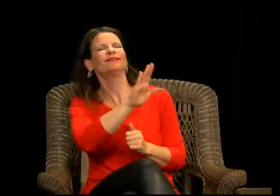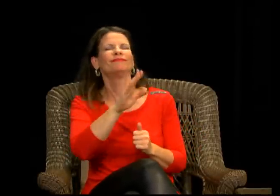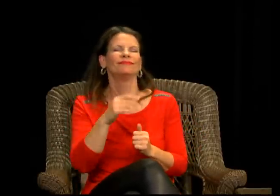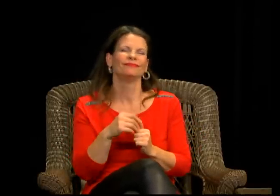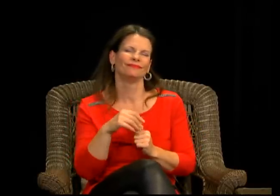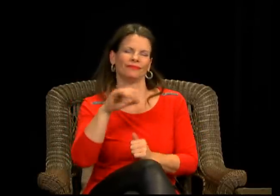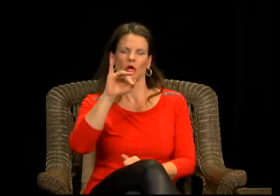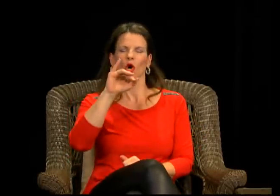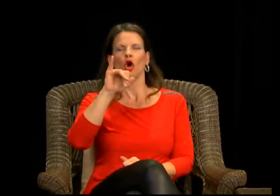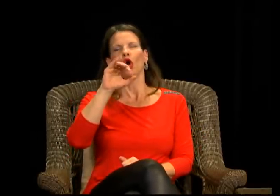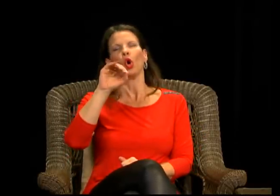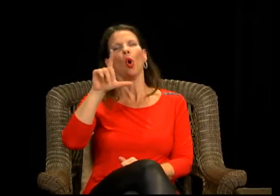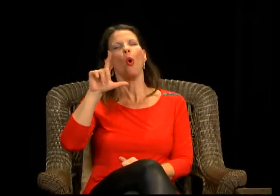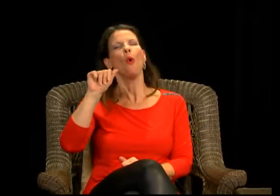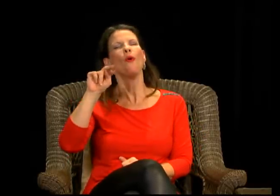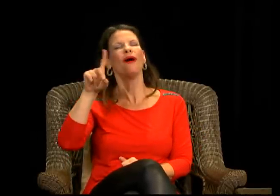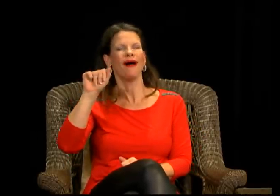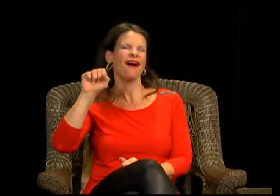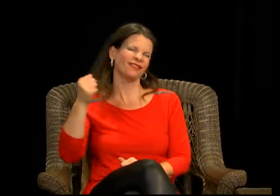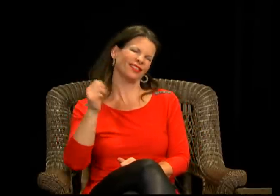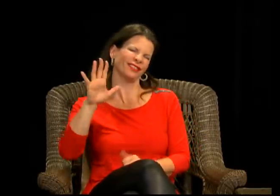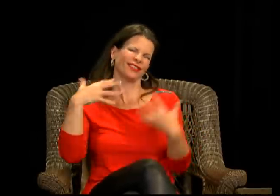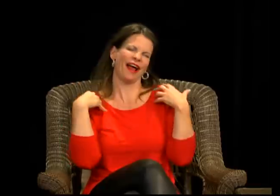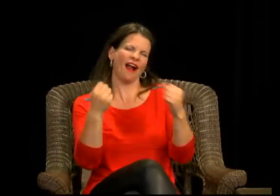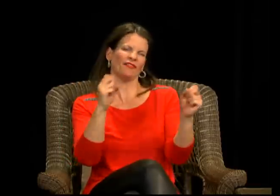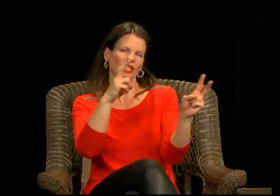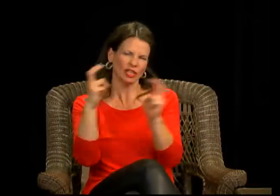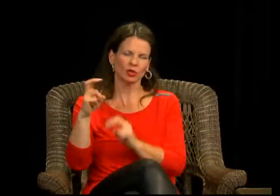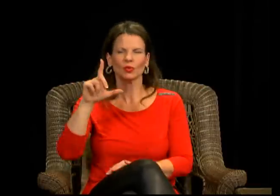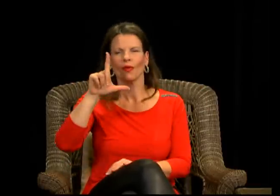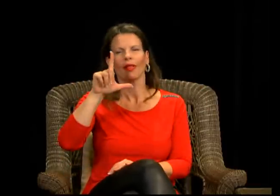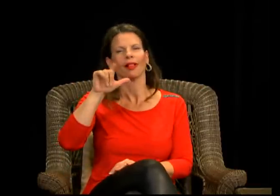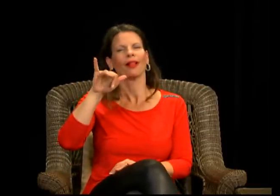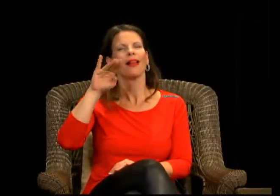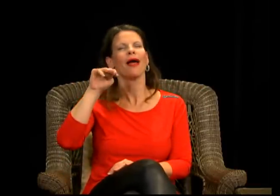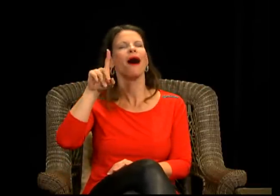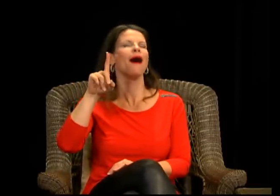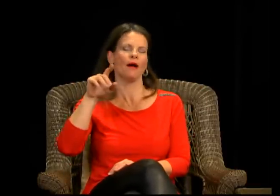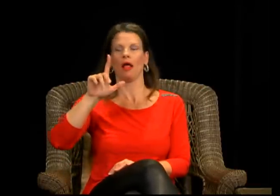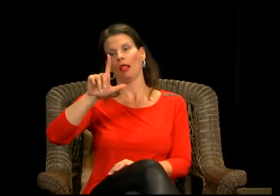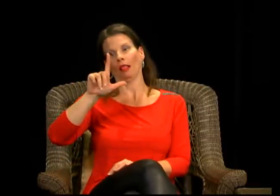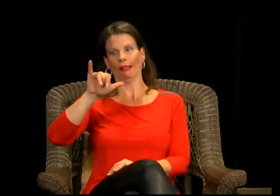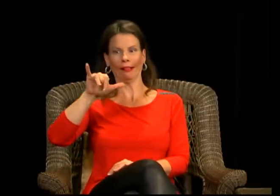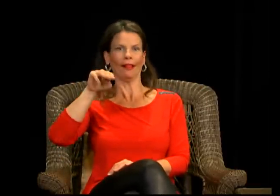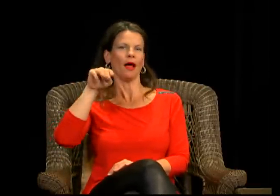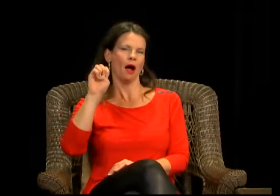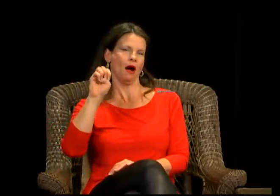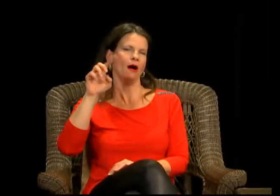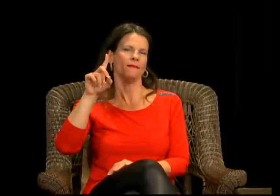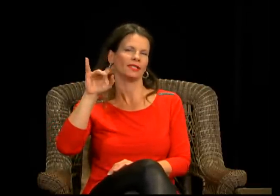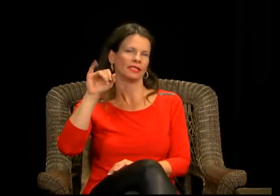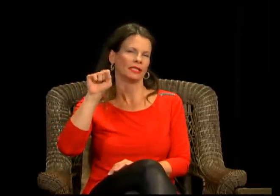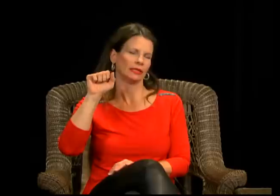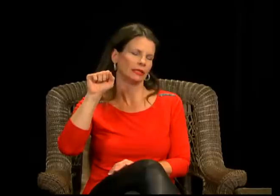always talks, uh, so positively about her husband. And, um, I know that she